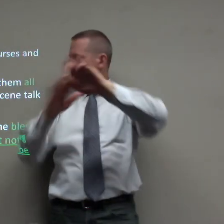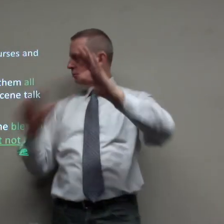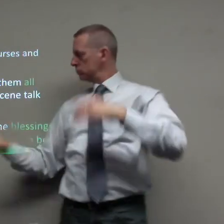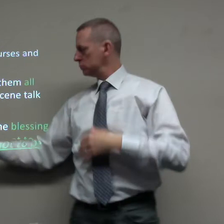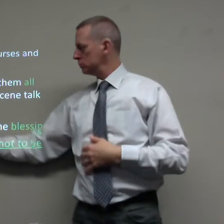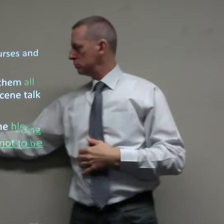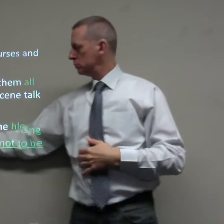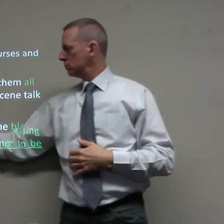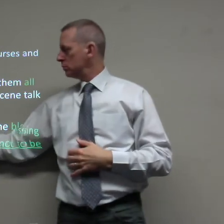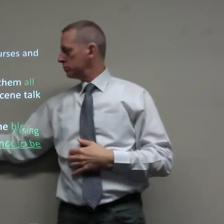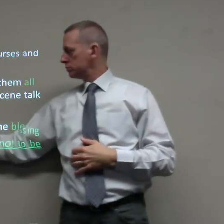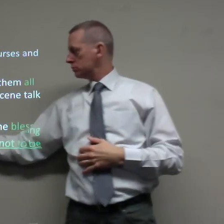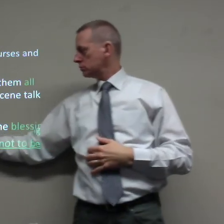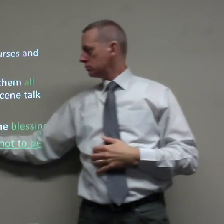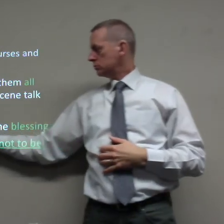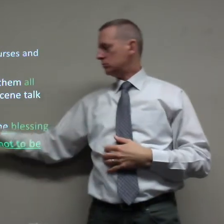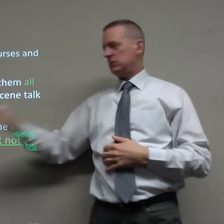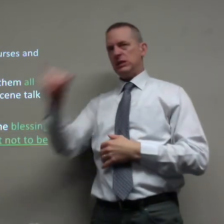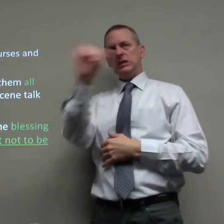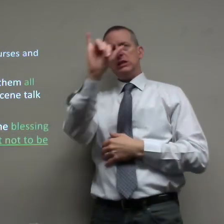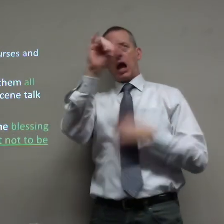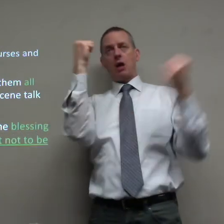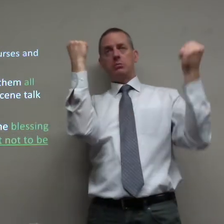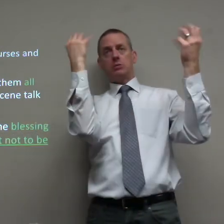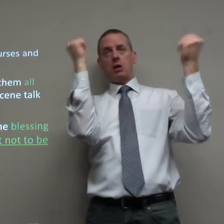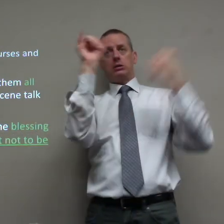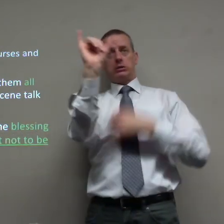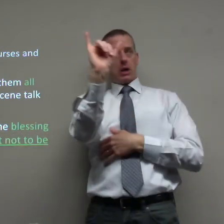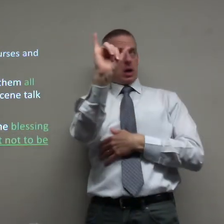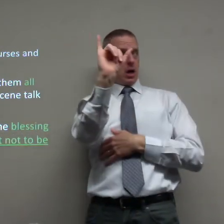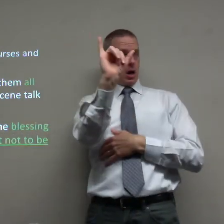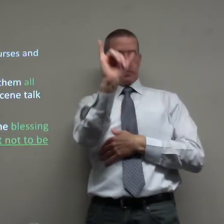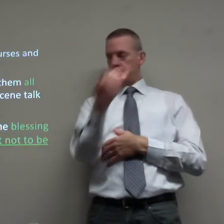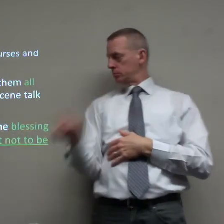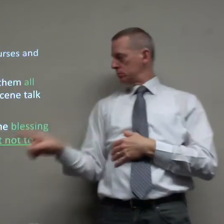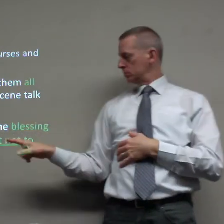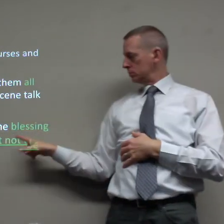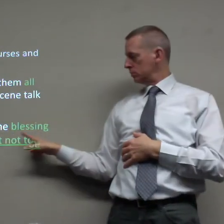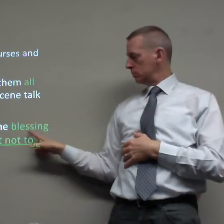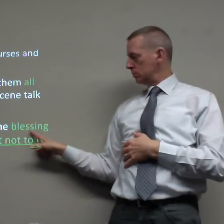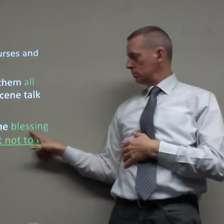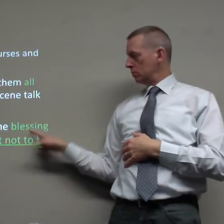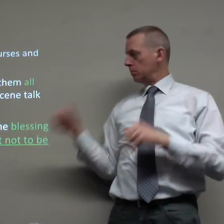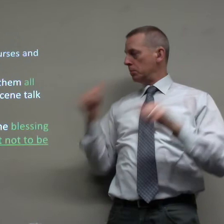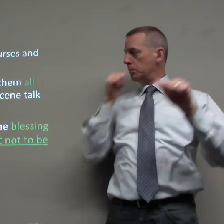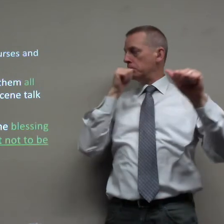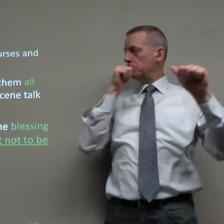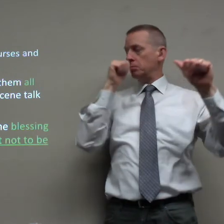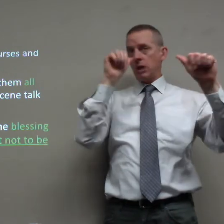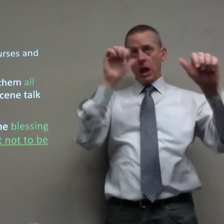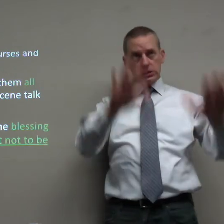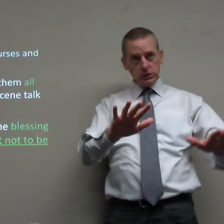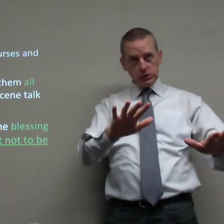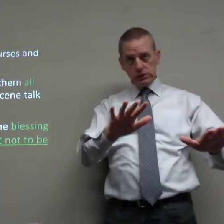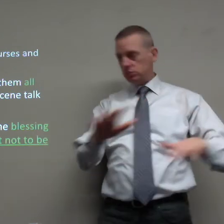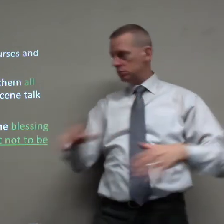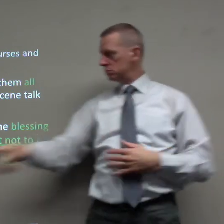this verse we have to be careful from the same mouth comes blessing and